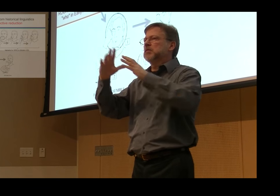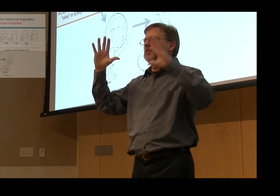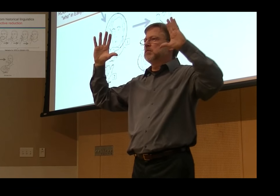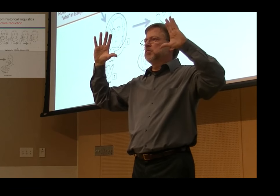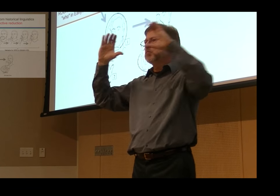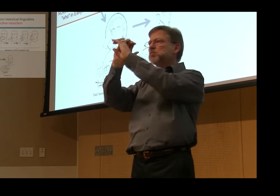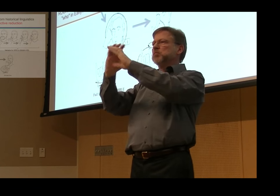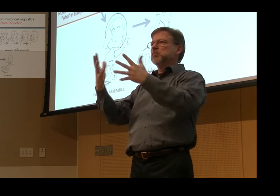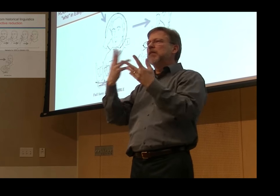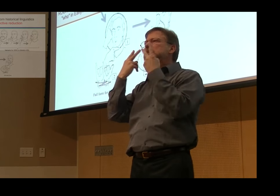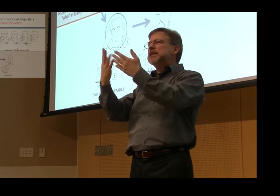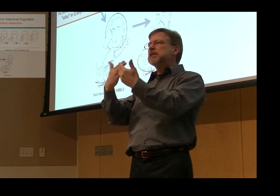It's expressed from the nose.